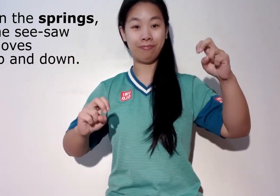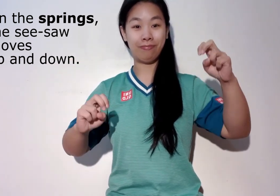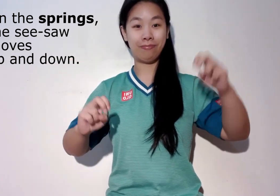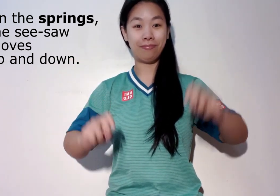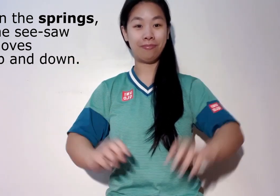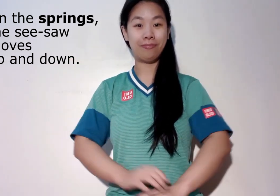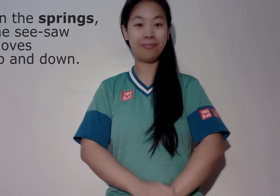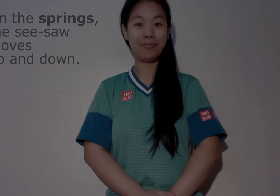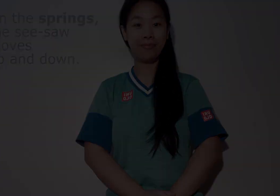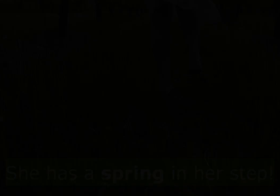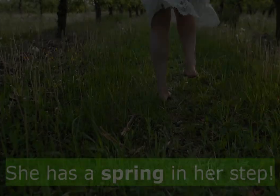the seesaw.